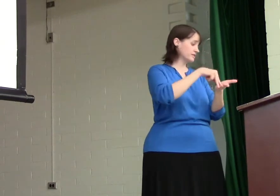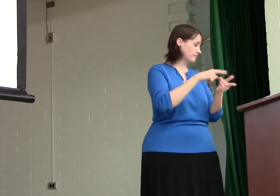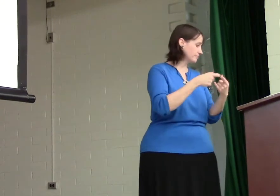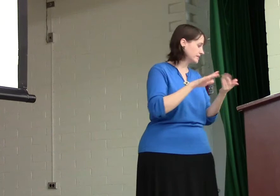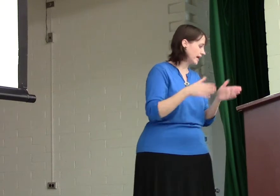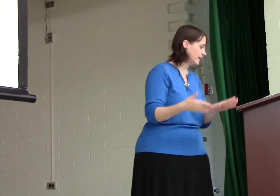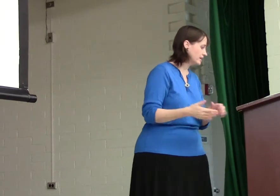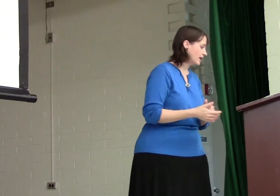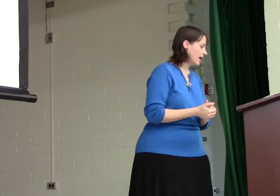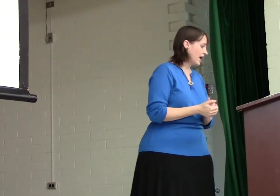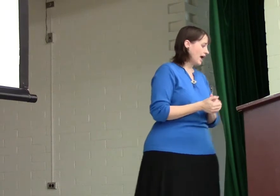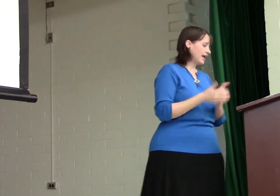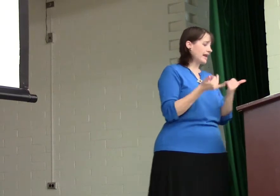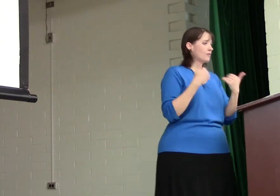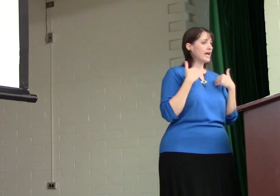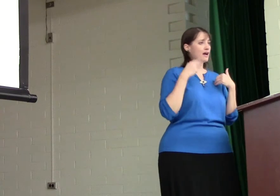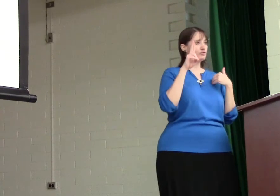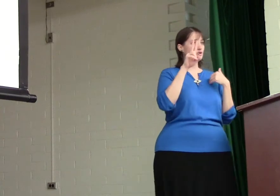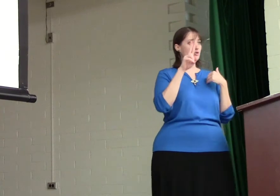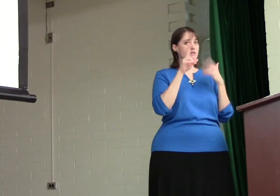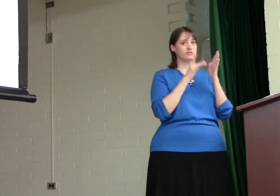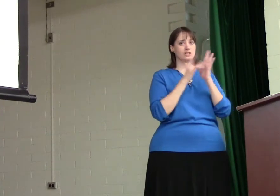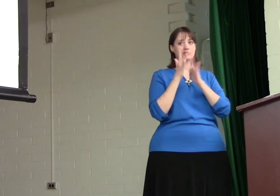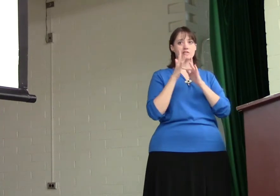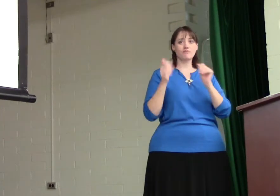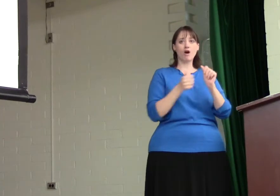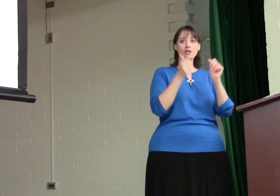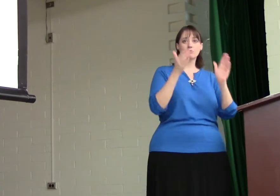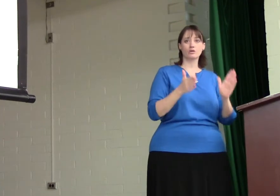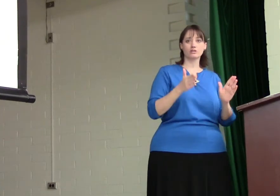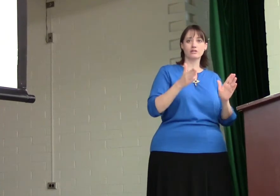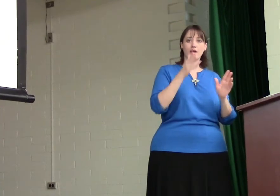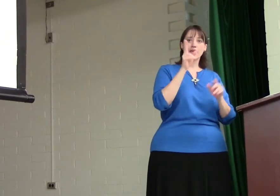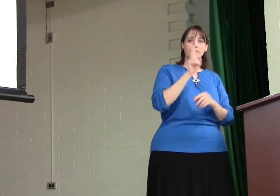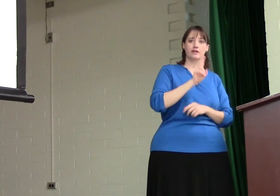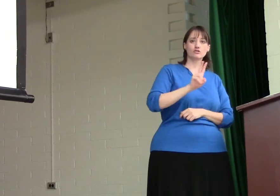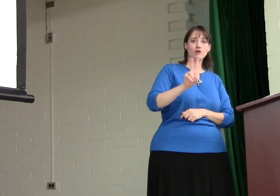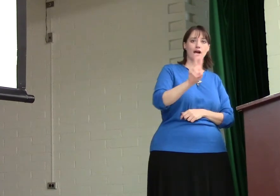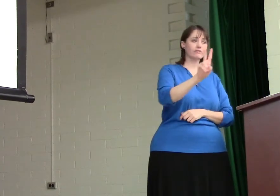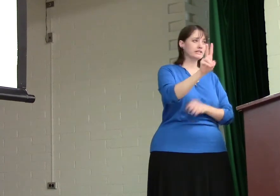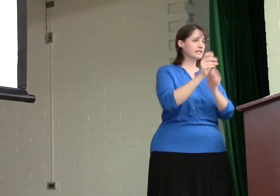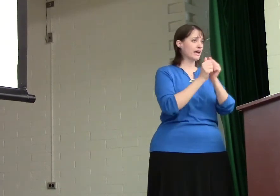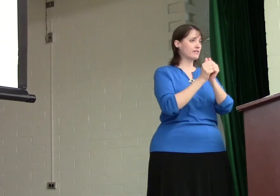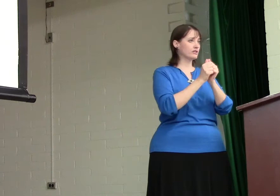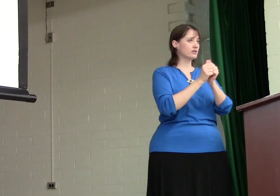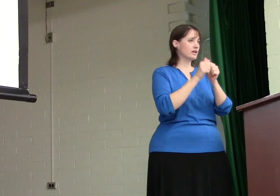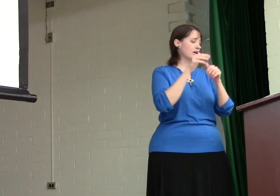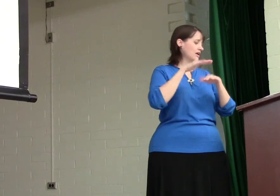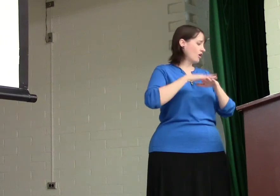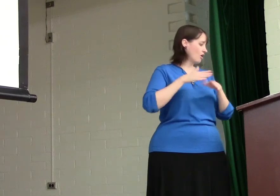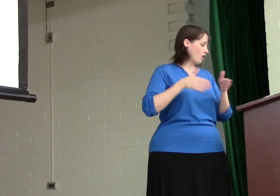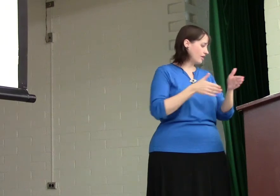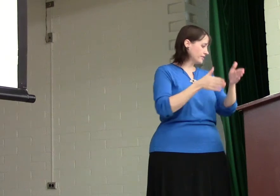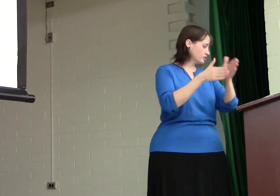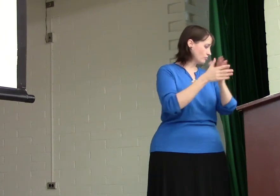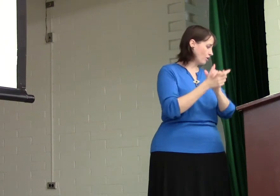from the dead. And now we have two of Jesus' followers that are traveling together on this road.